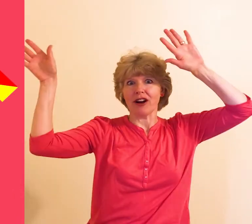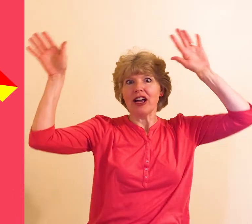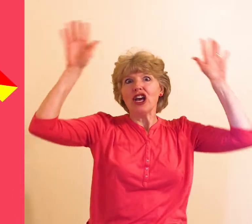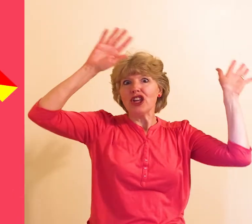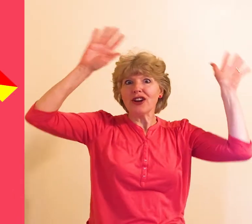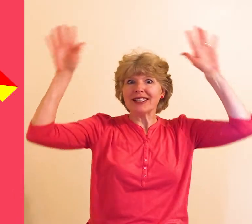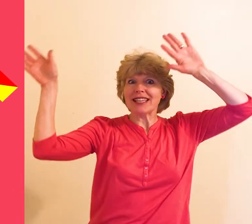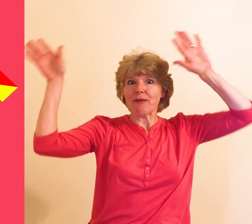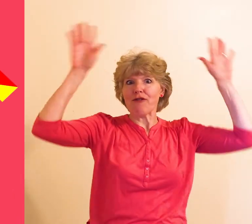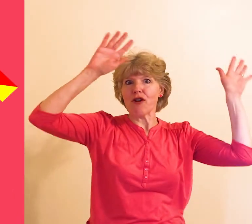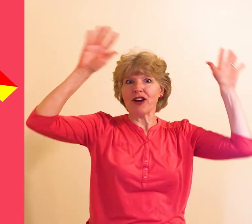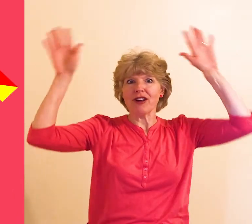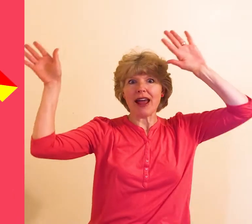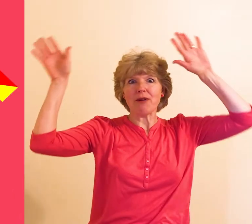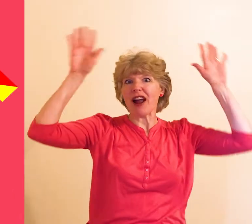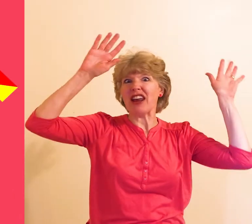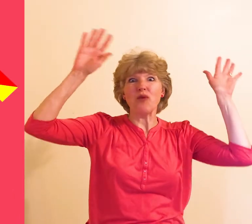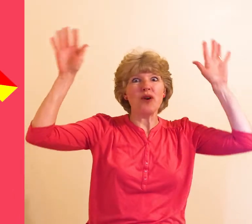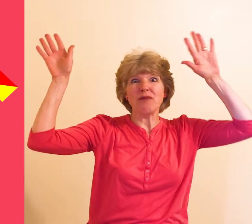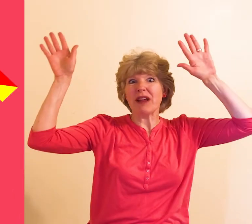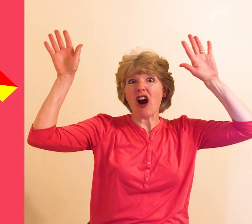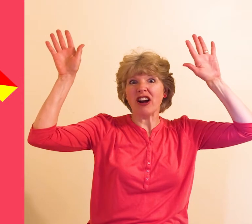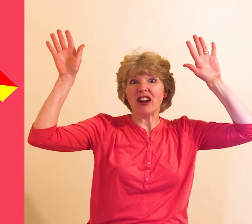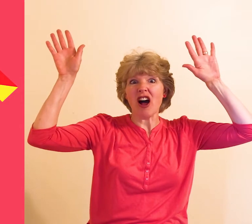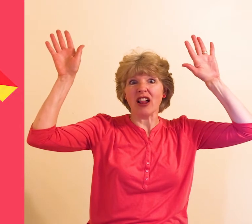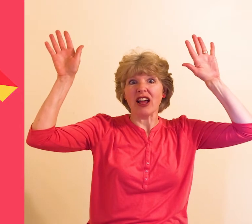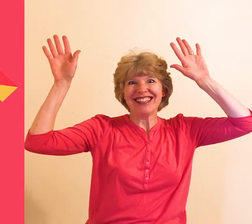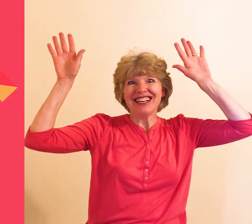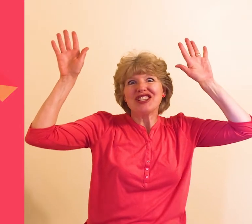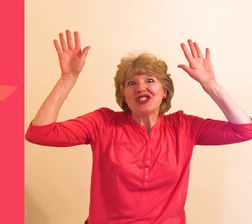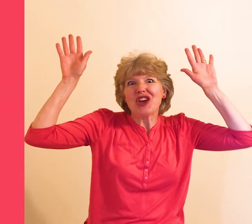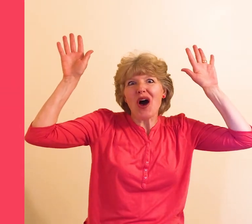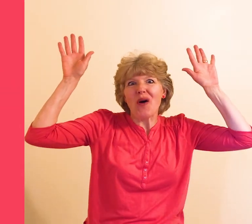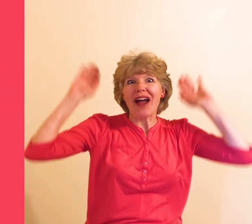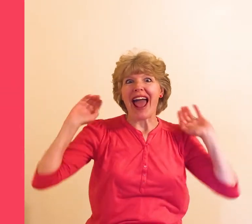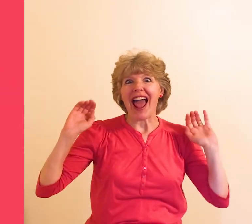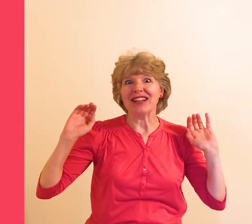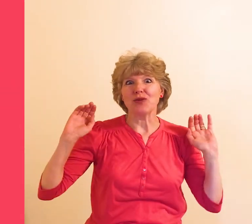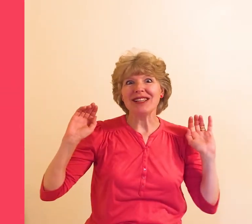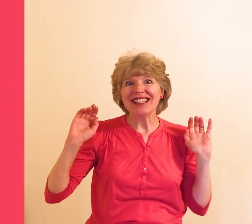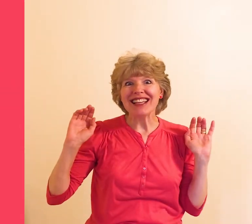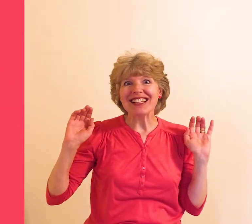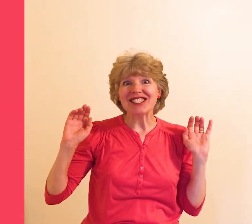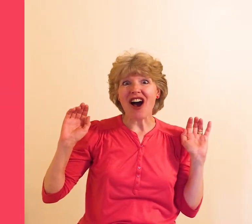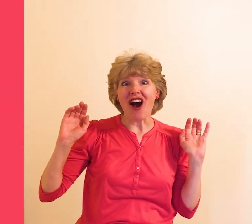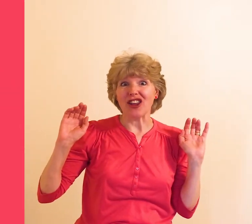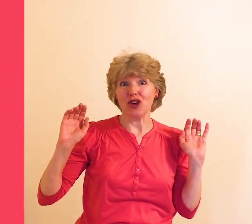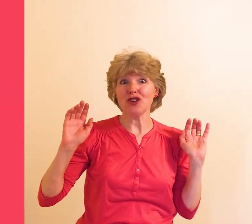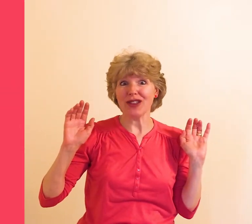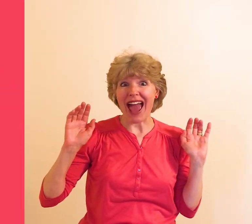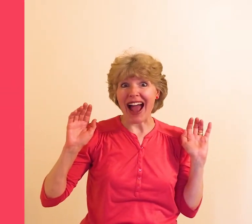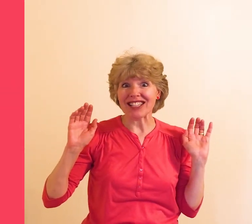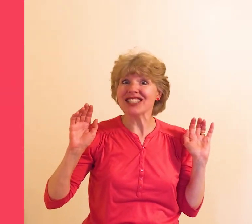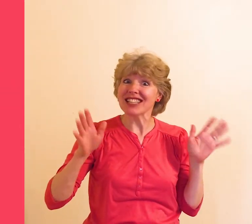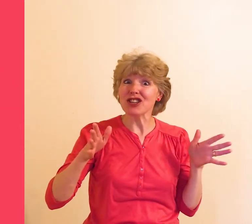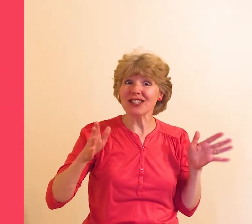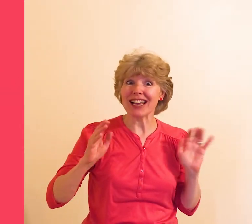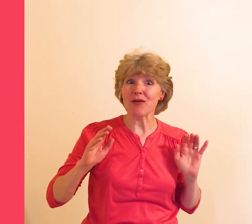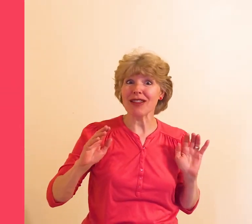you could semaphore your neighbor and it wouldn't be hard at all so as we sing this song you do the actions and you sing it with